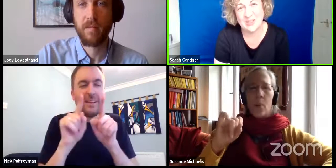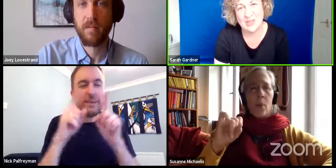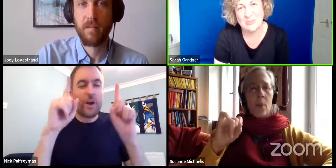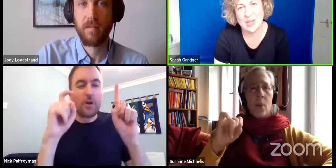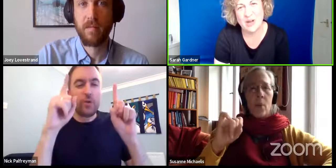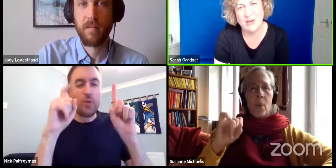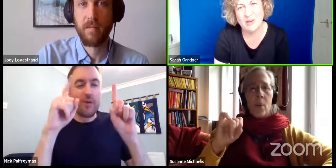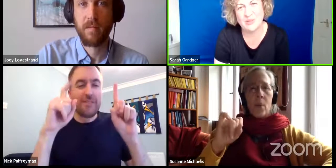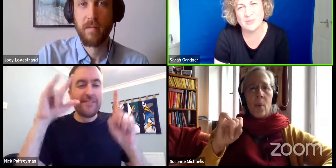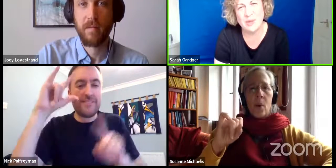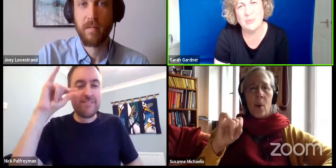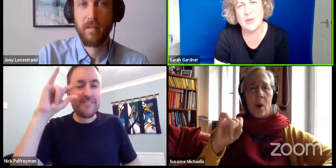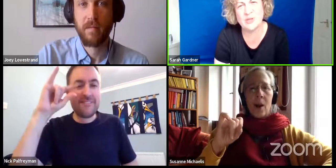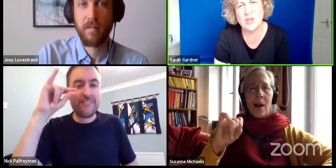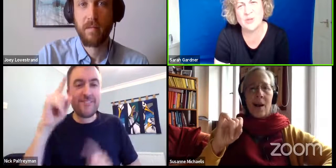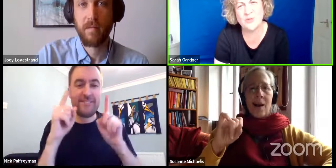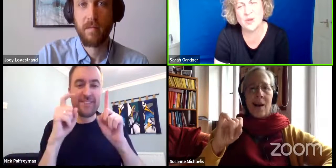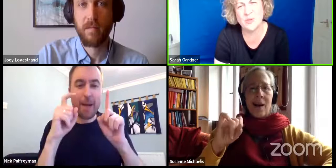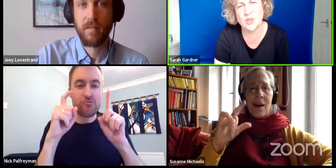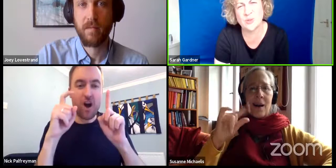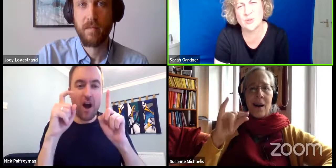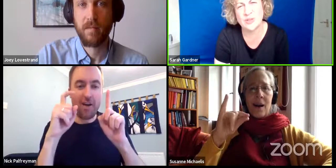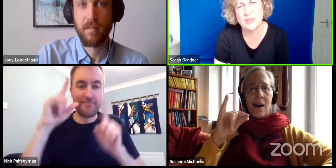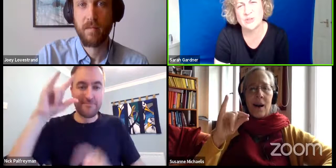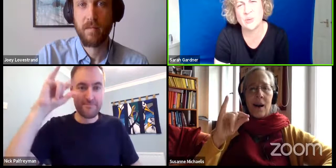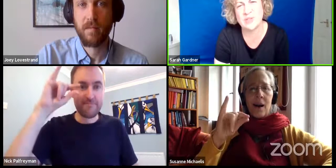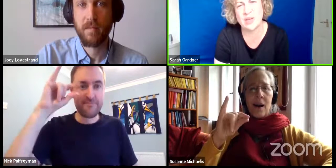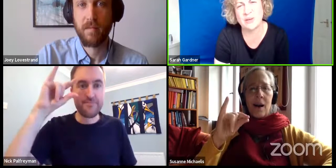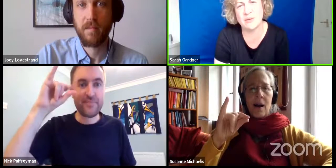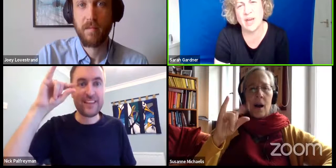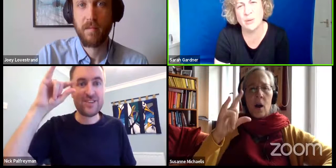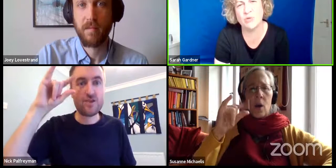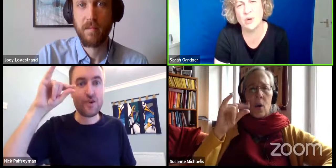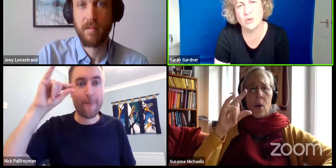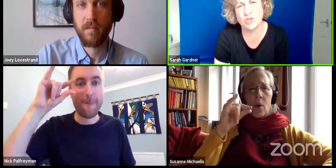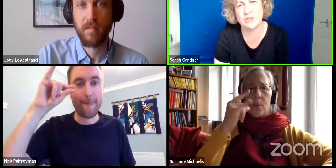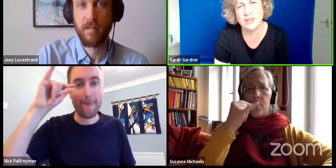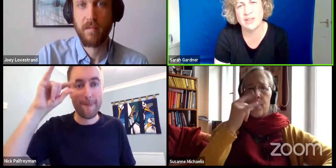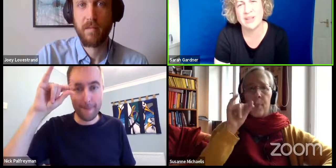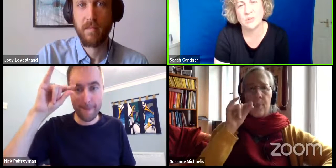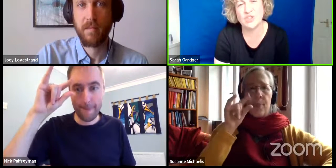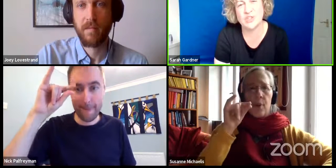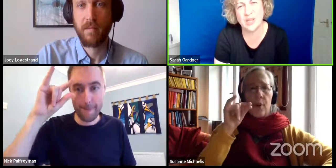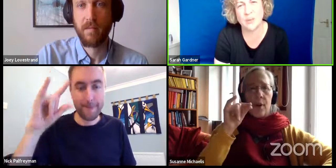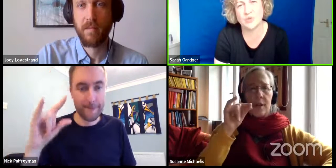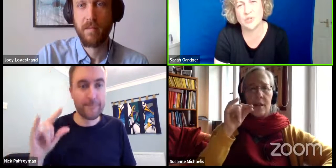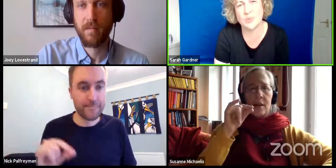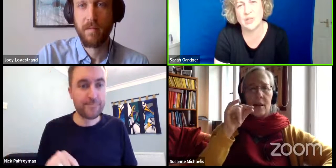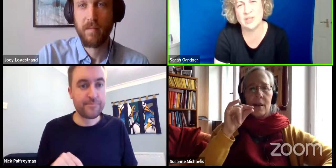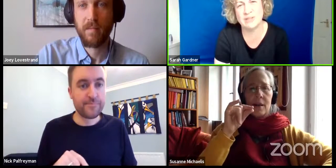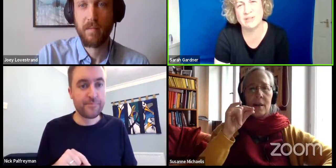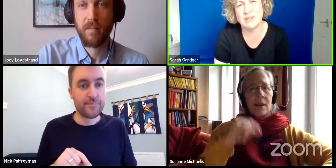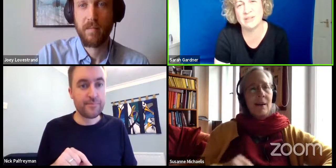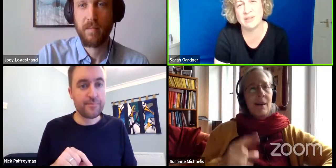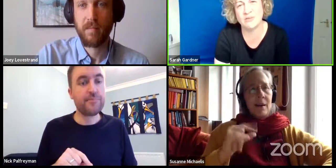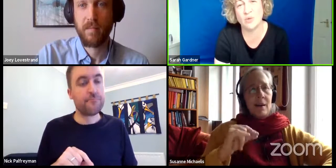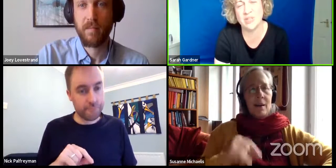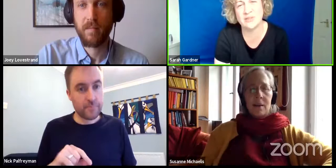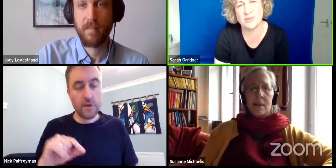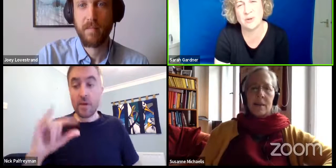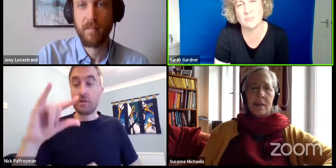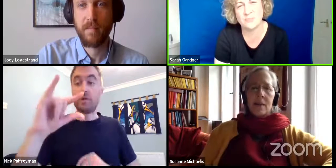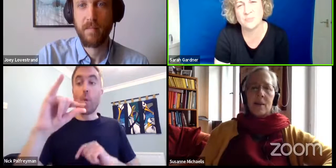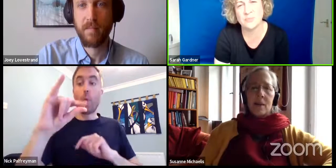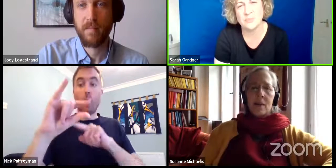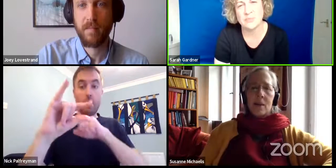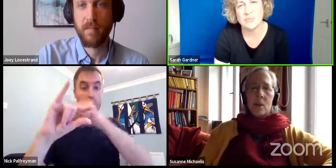this, because maybe because you use photos. So it's that camera motion, which is captured within the sign